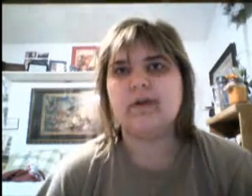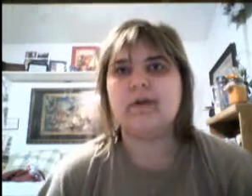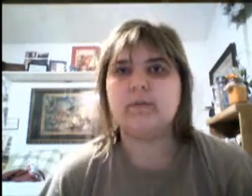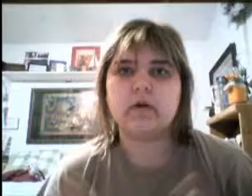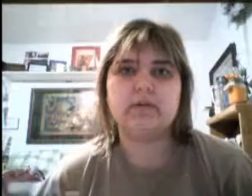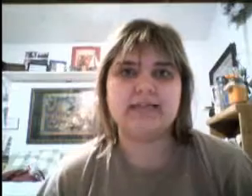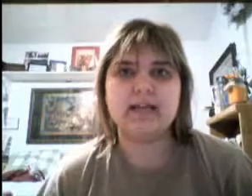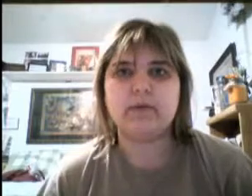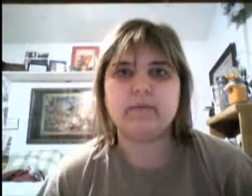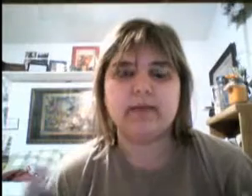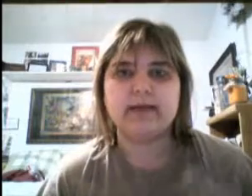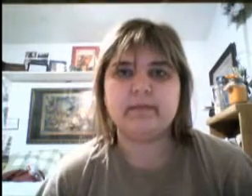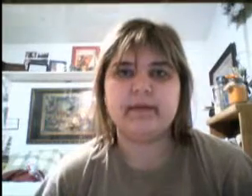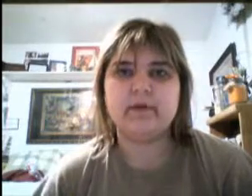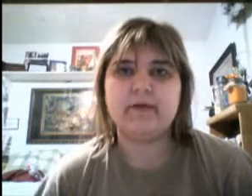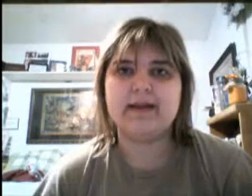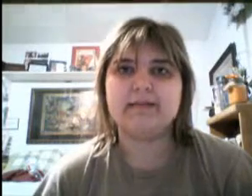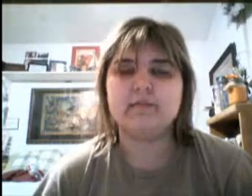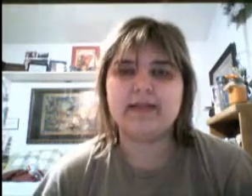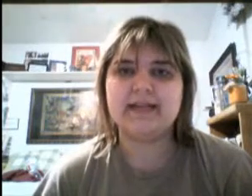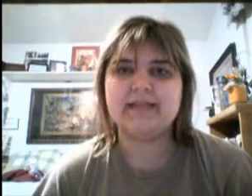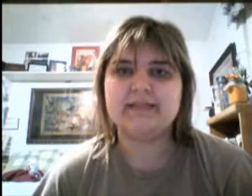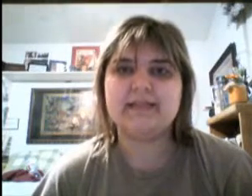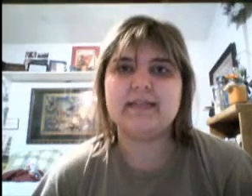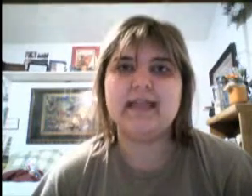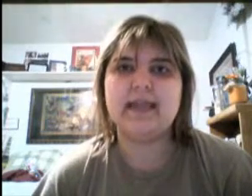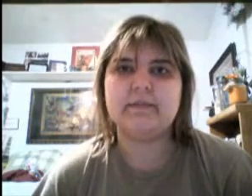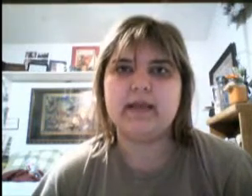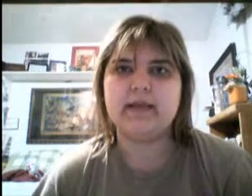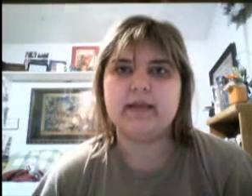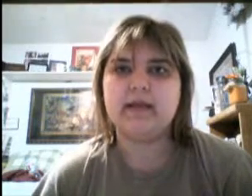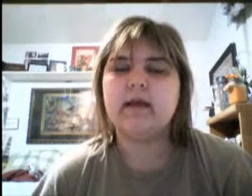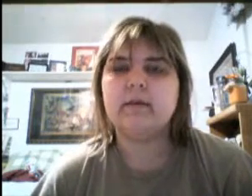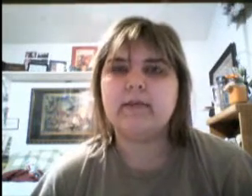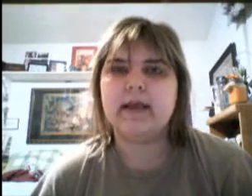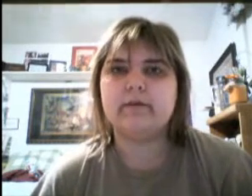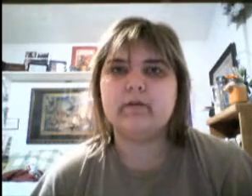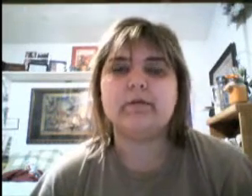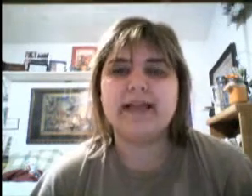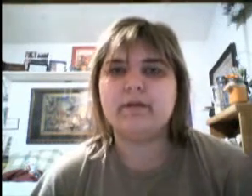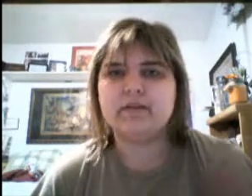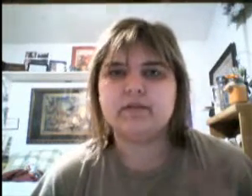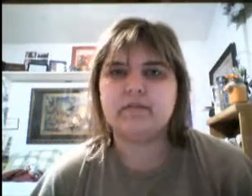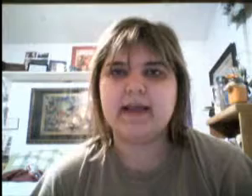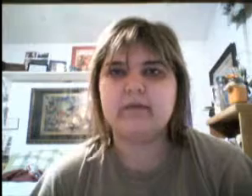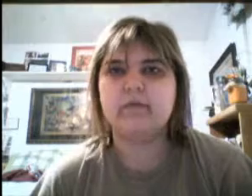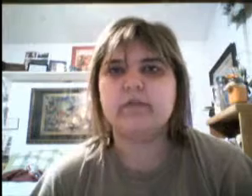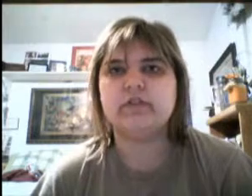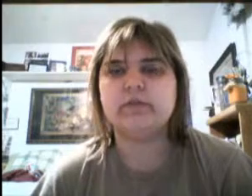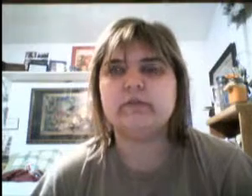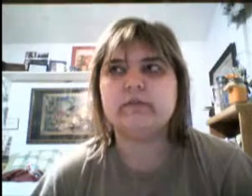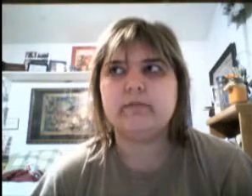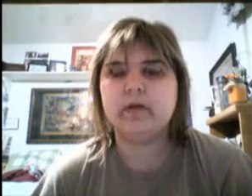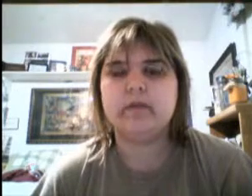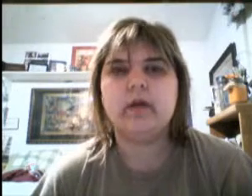the part of the day we had planned to be there Friday. So we didn't get to see the animated panel or the animation panel, which was a bummer,